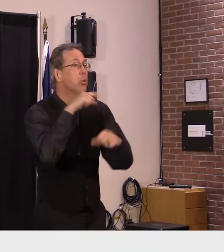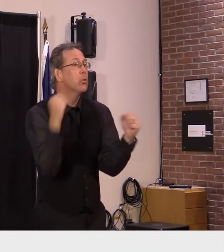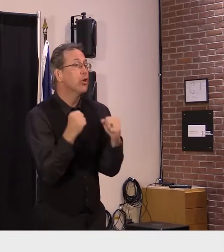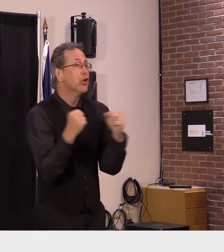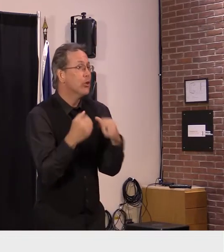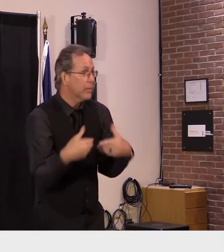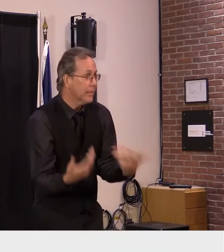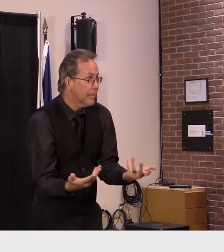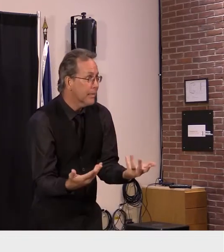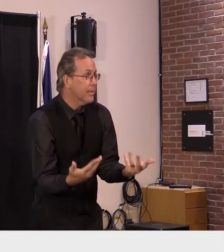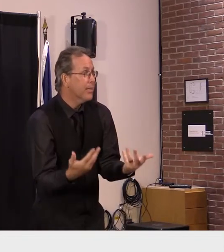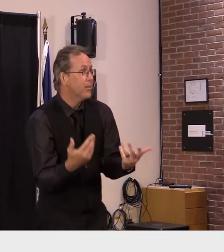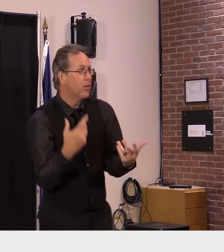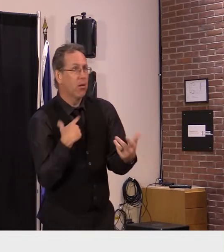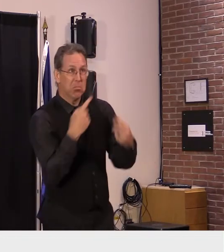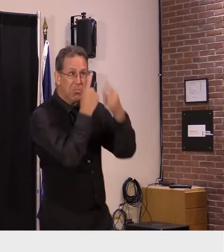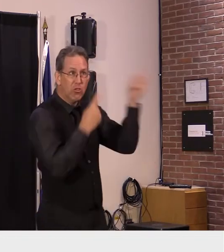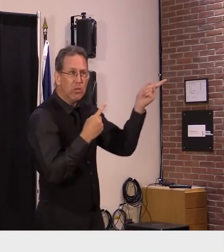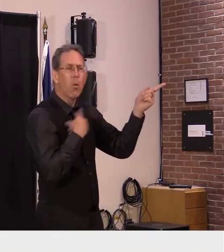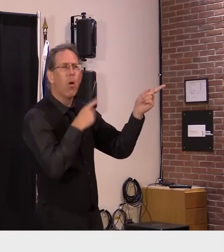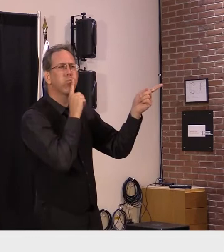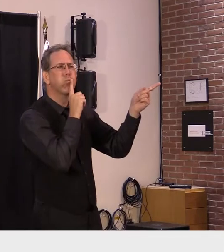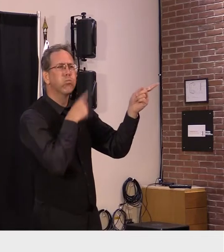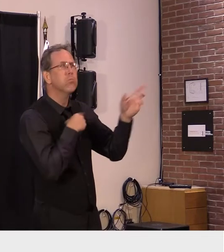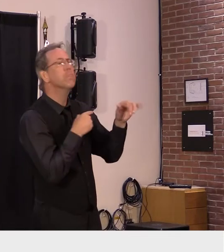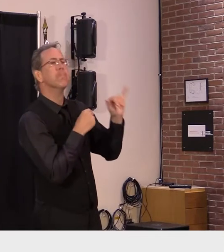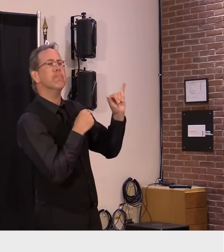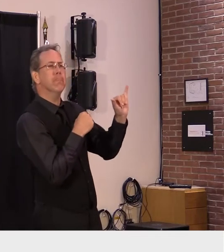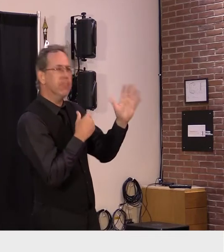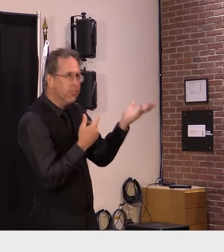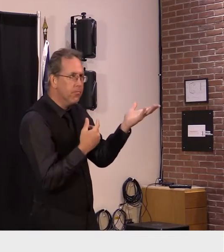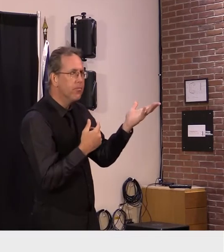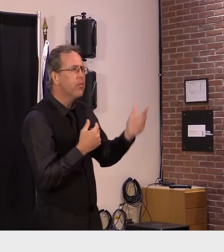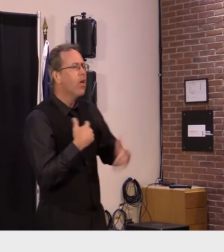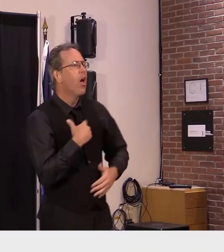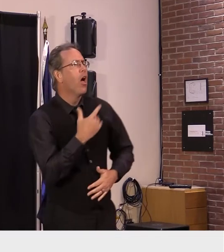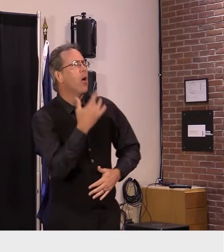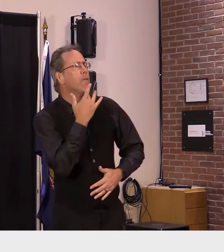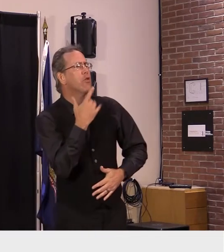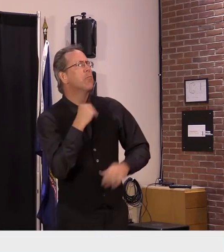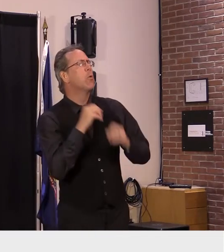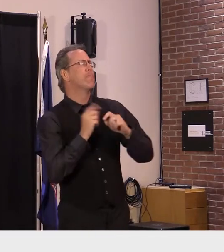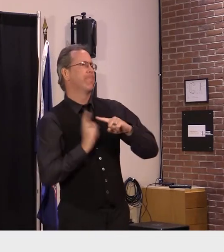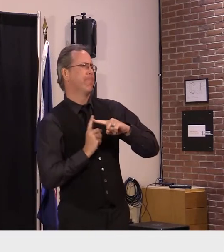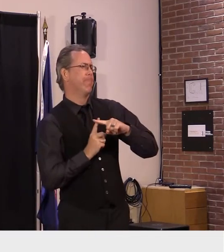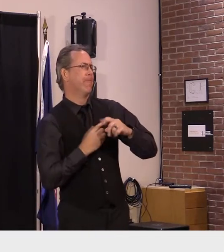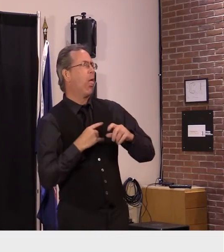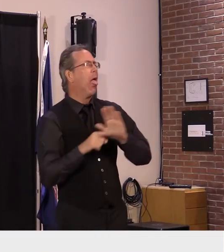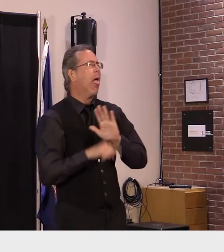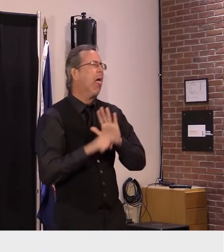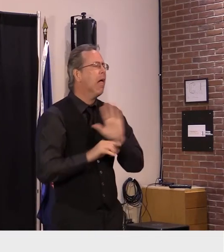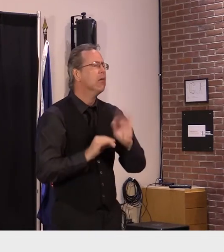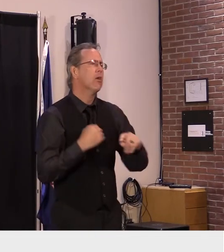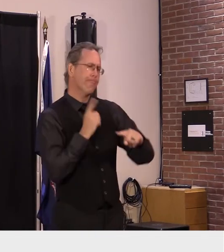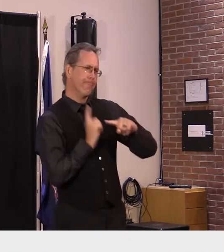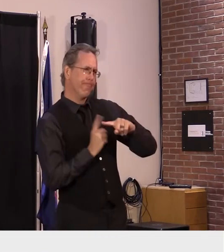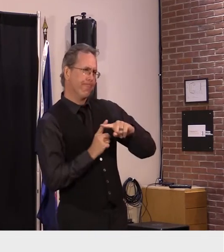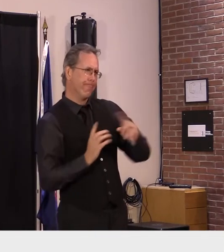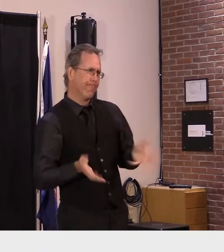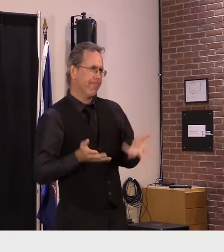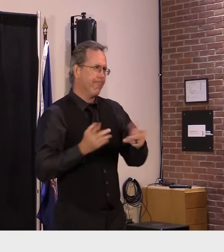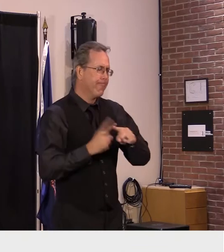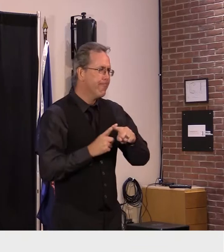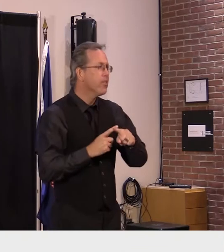disagree with that but i would like to be more optimistic but at the same time um with the virus not being